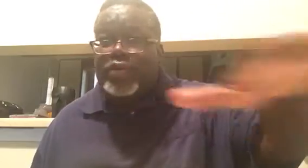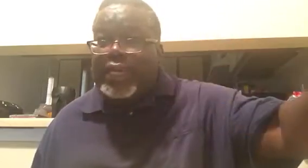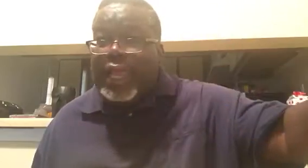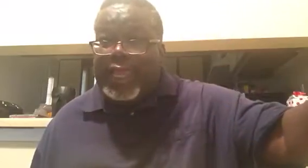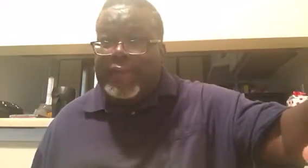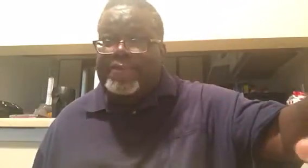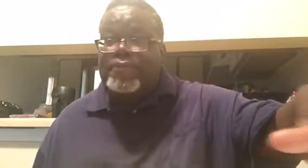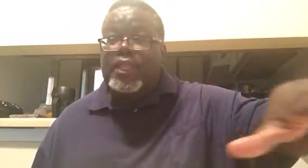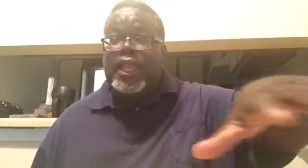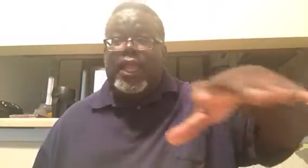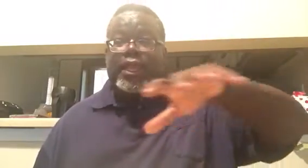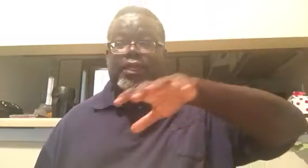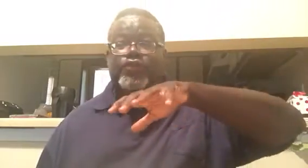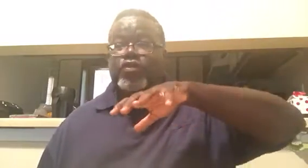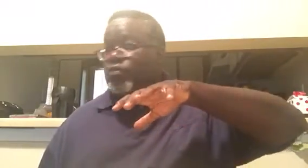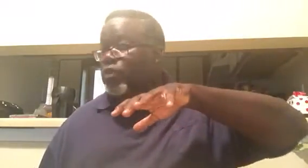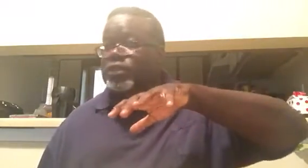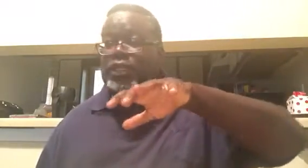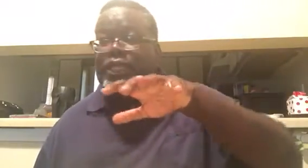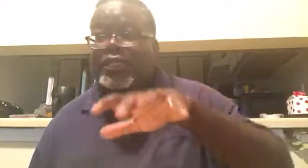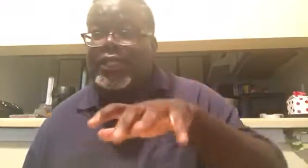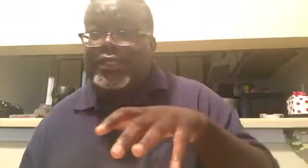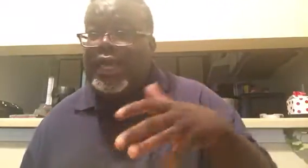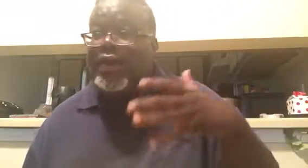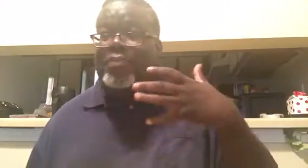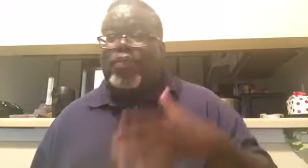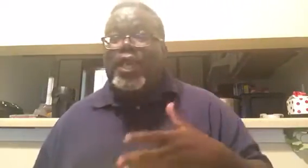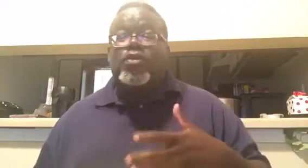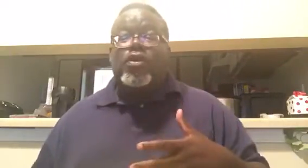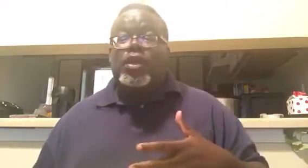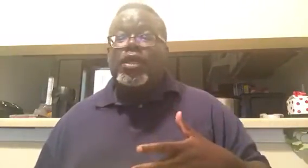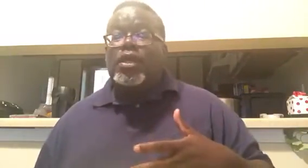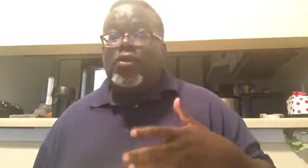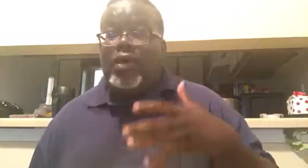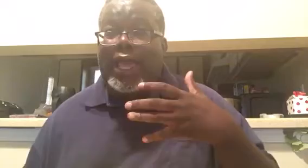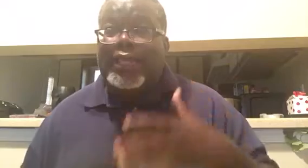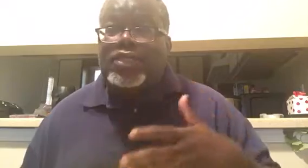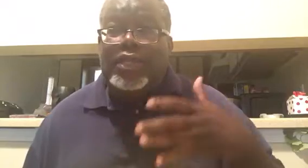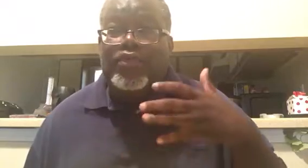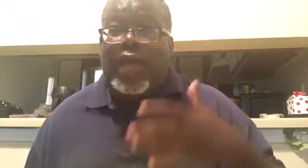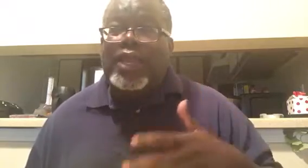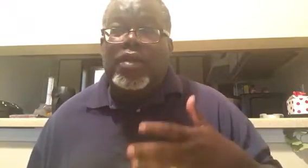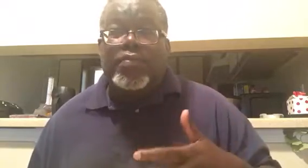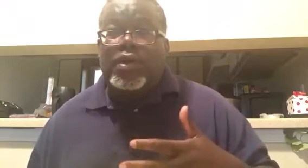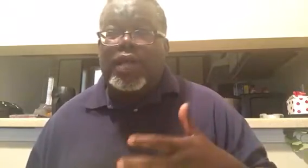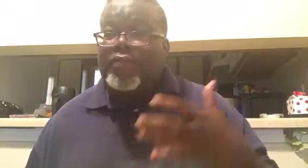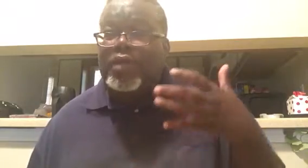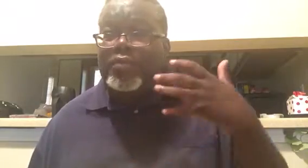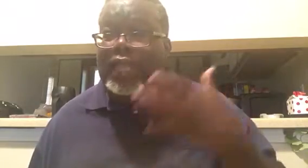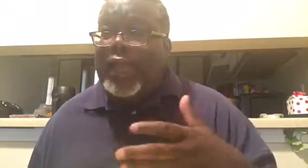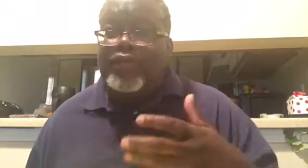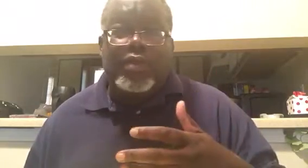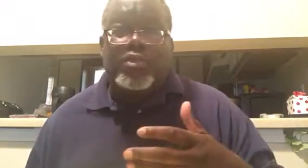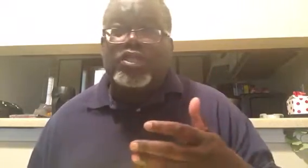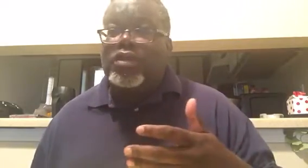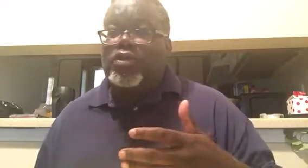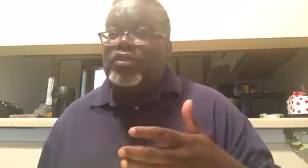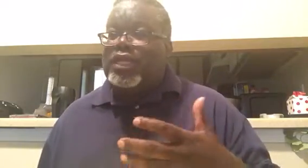your day. And if you want to get this now, I plan on, on actually writing a book. I've been gathering materials. I